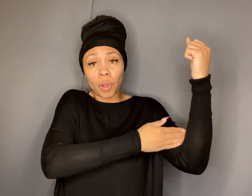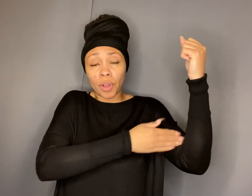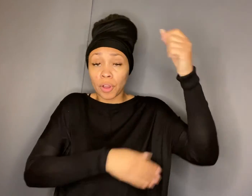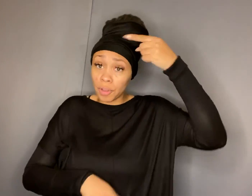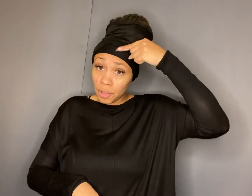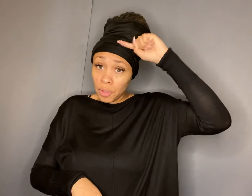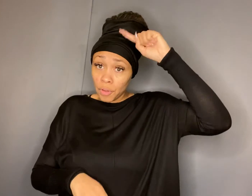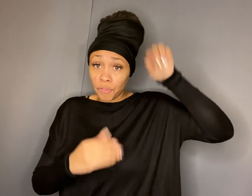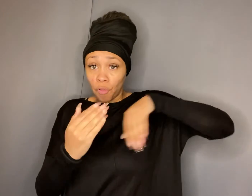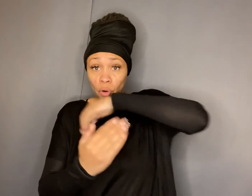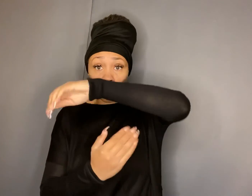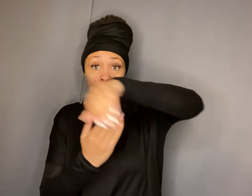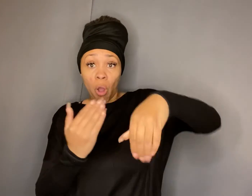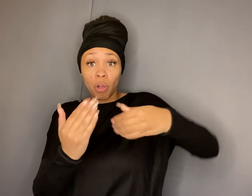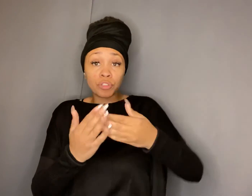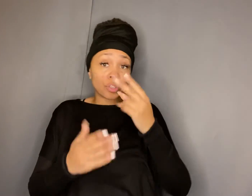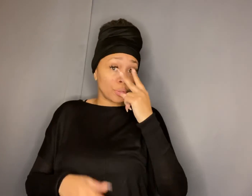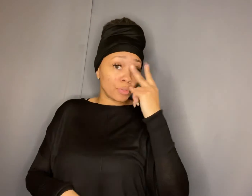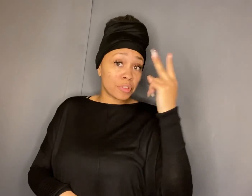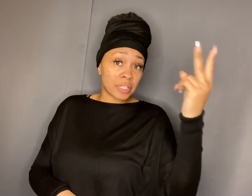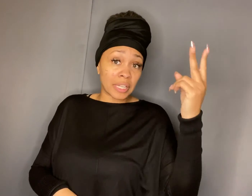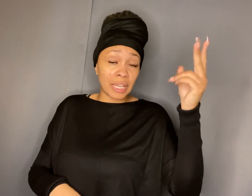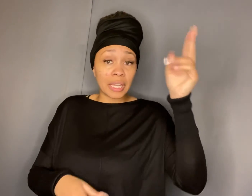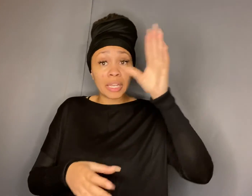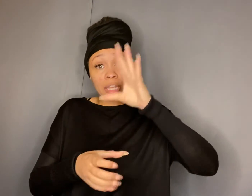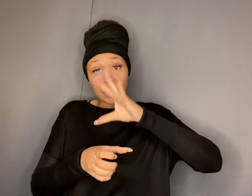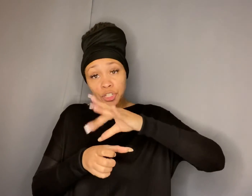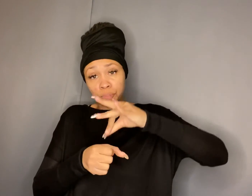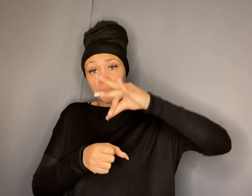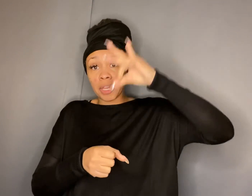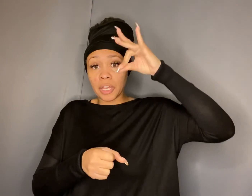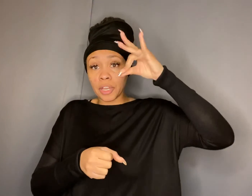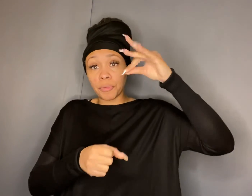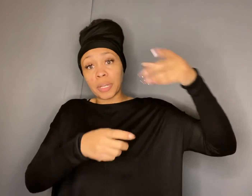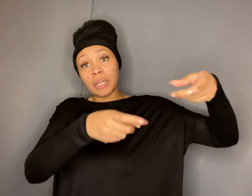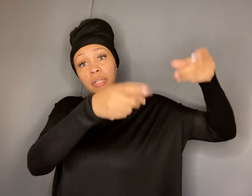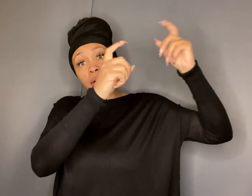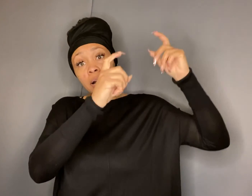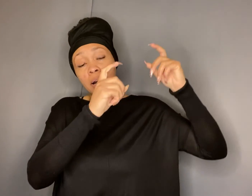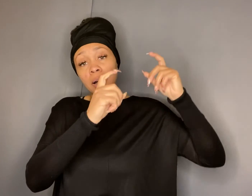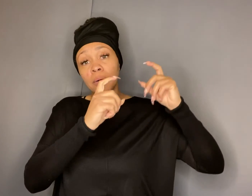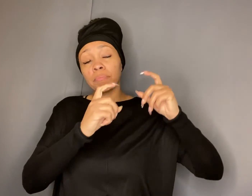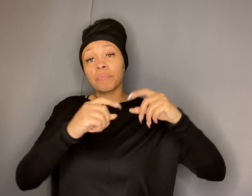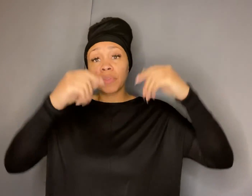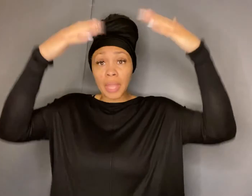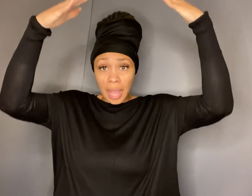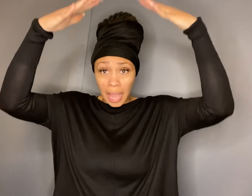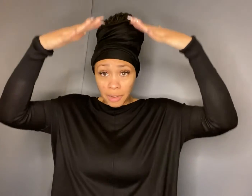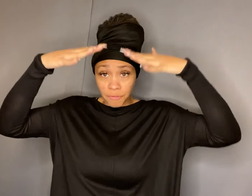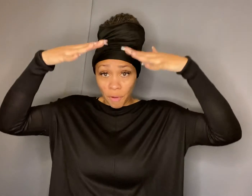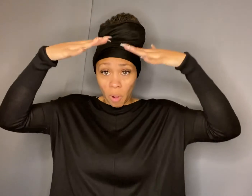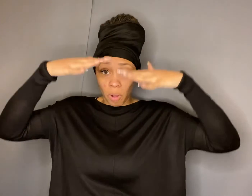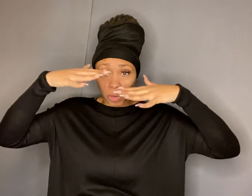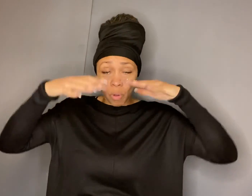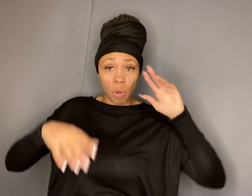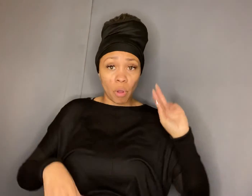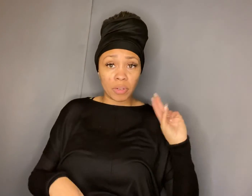for all to see spirit come and fall on